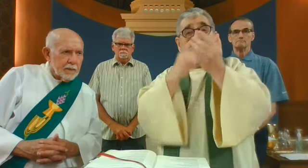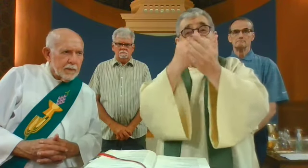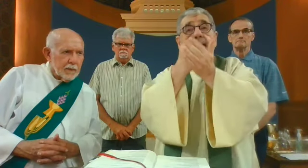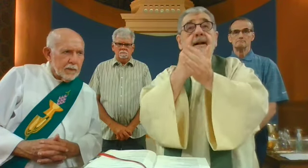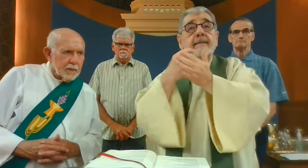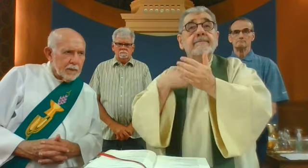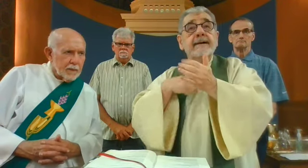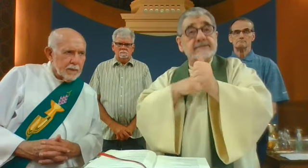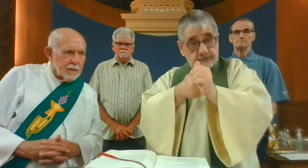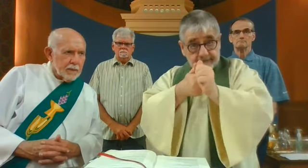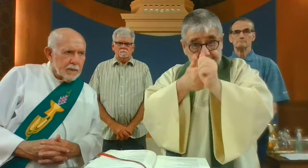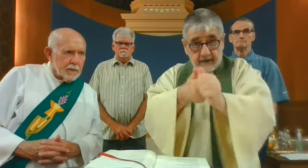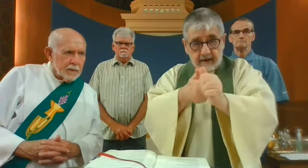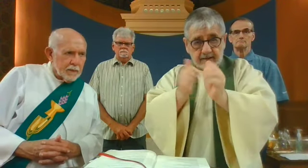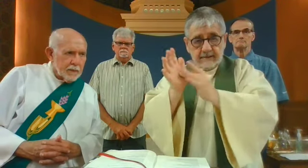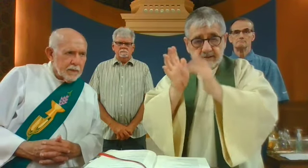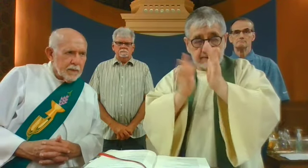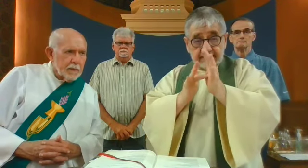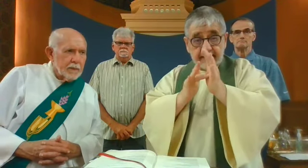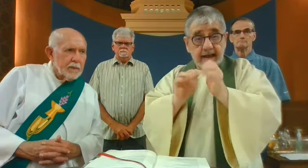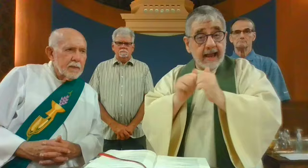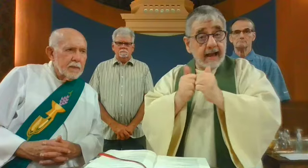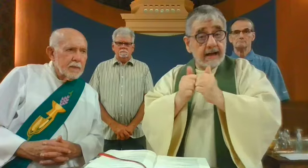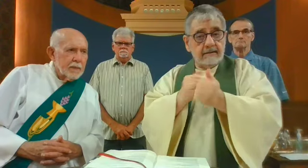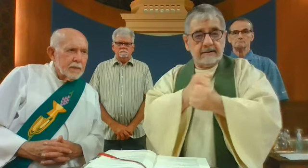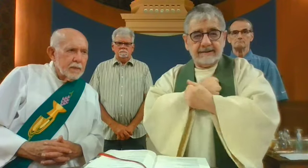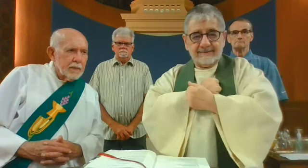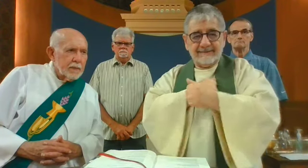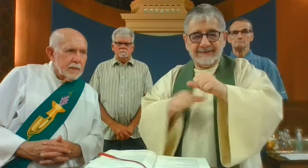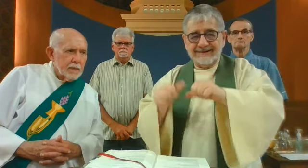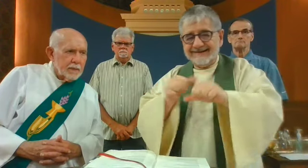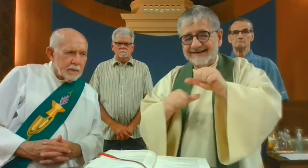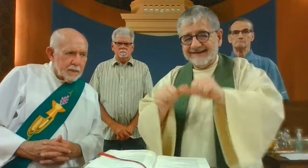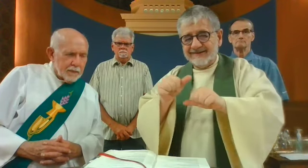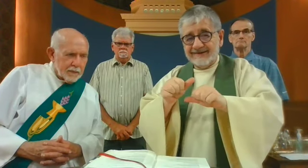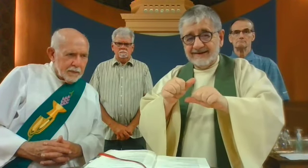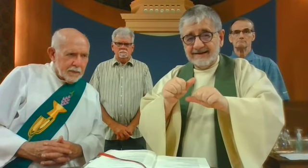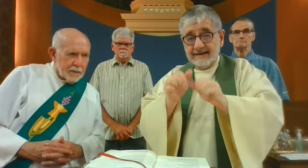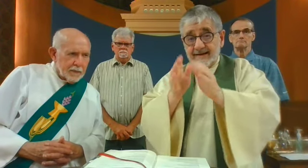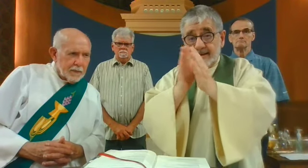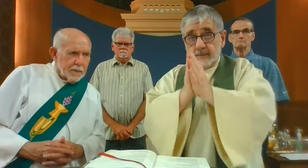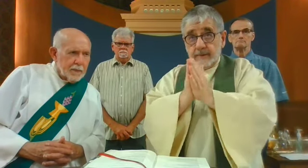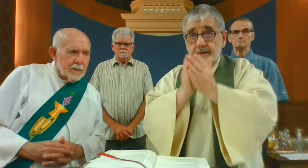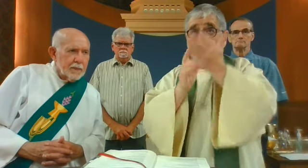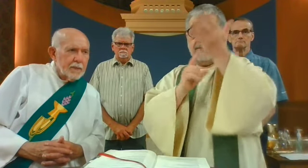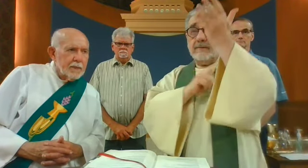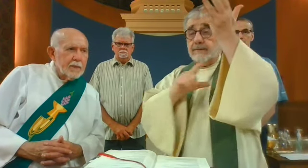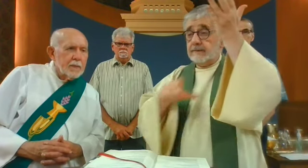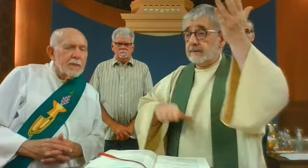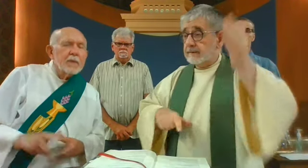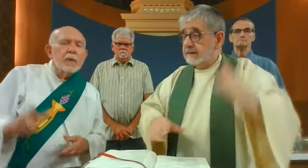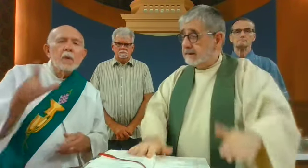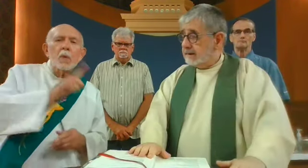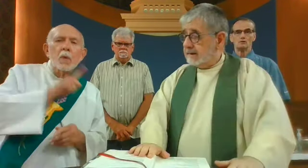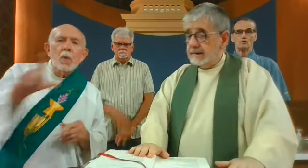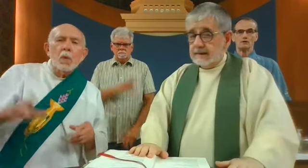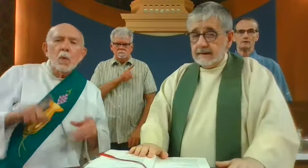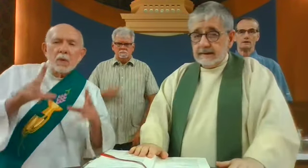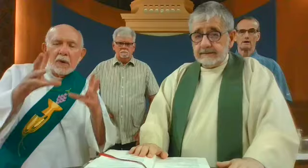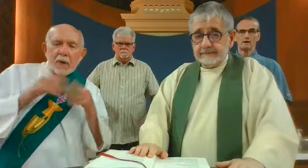help us to understand, to help us be followers in his way of loving one another. We pray to